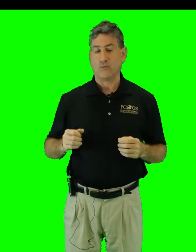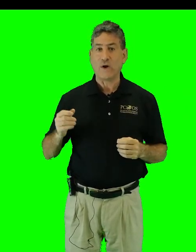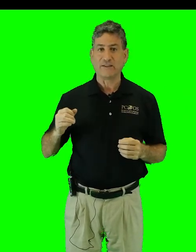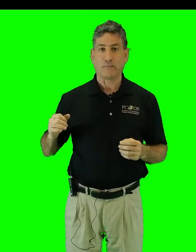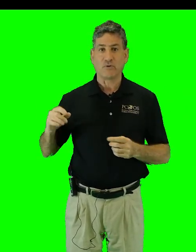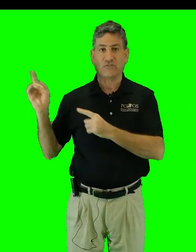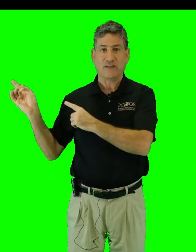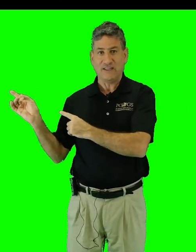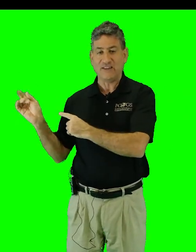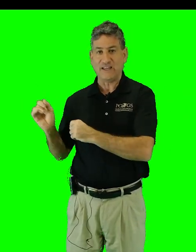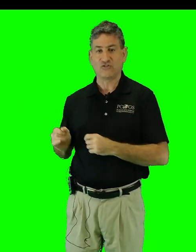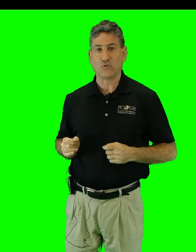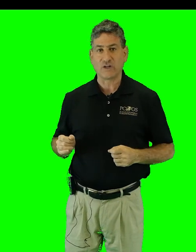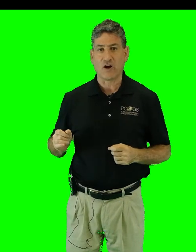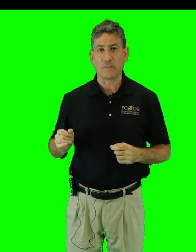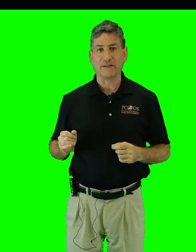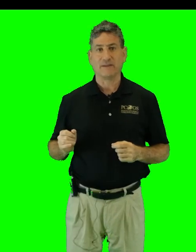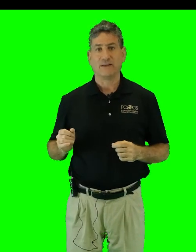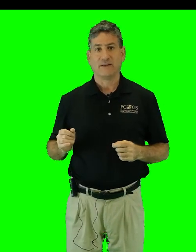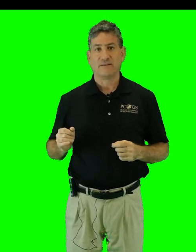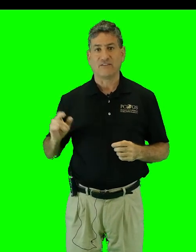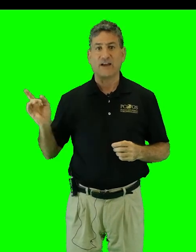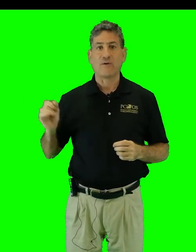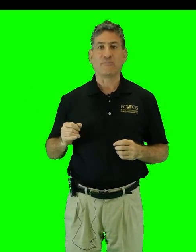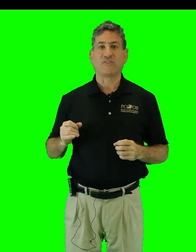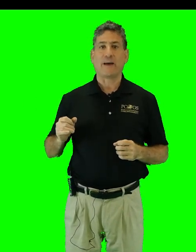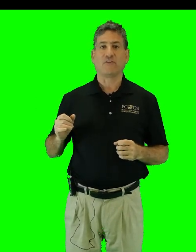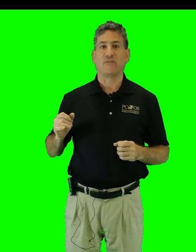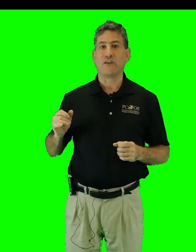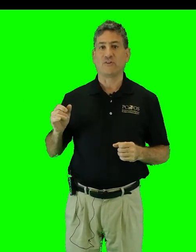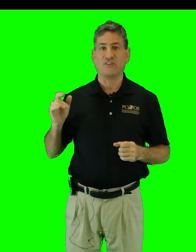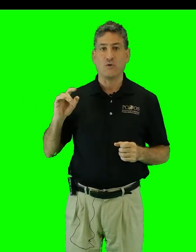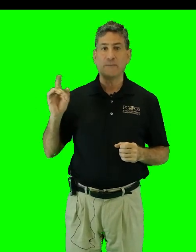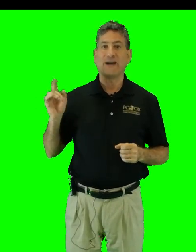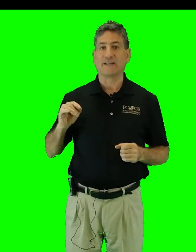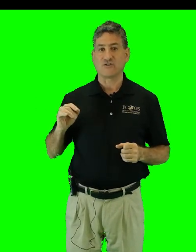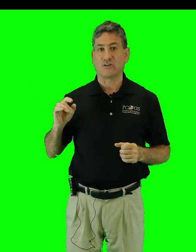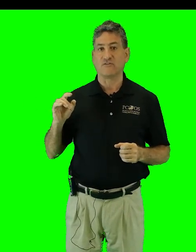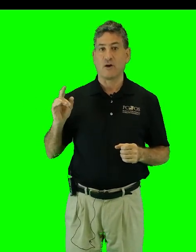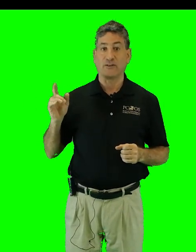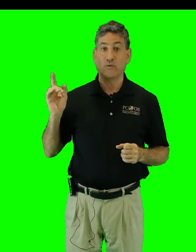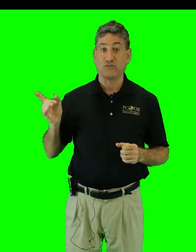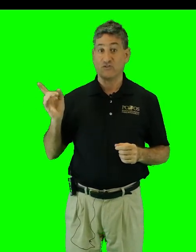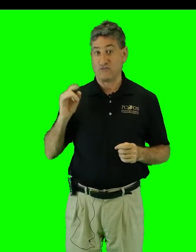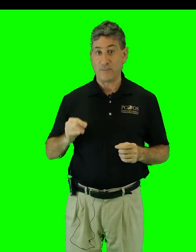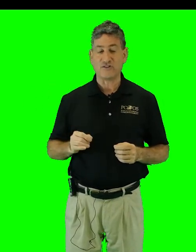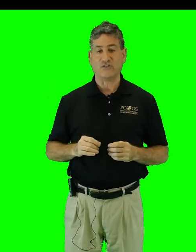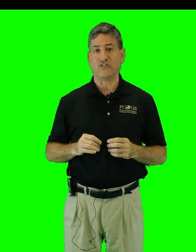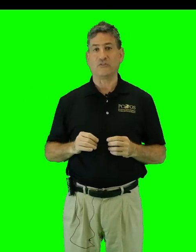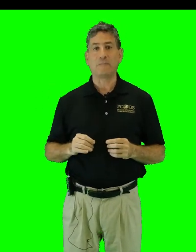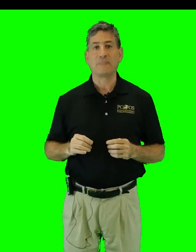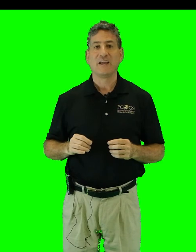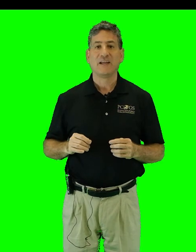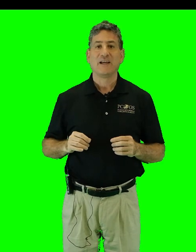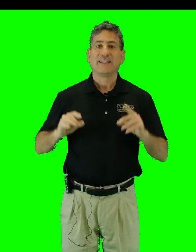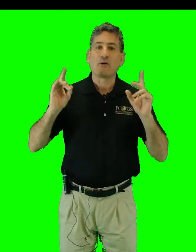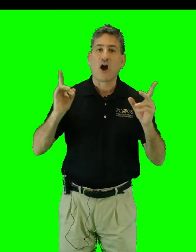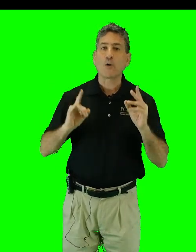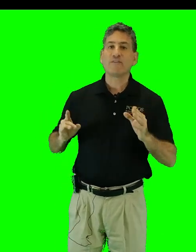White numbers indicate stored carbon. The diagram is adapted from the USTOE Biological Environmental Research Information System. Now, carbon